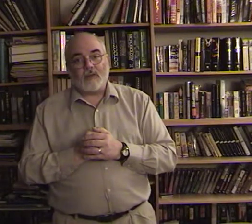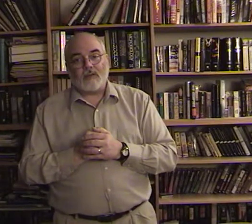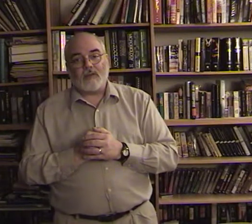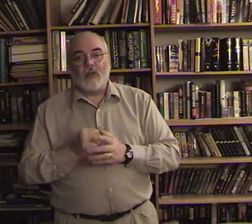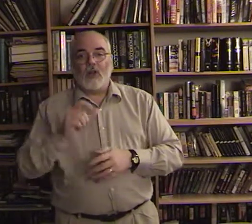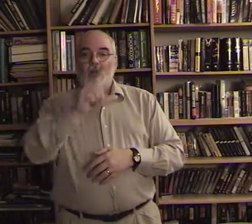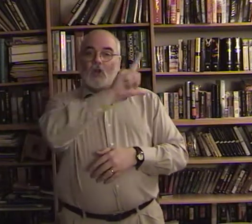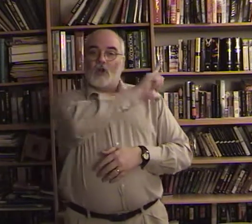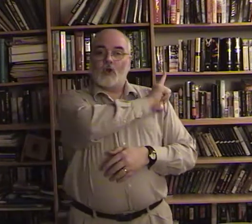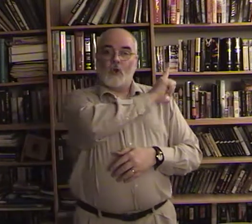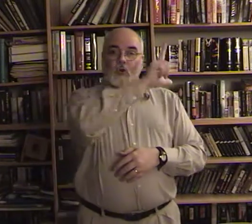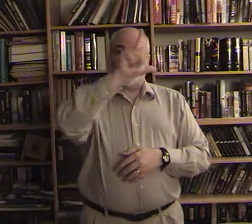lord